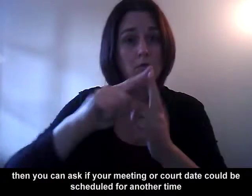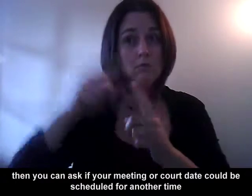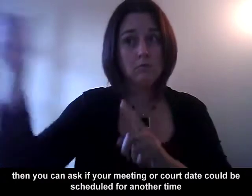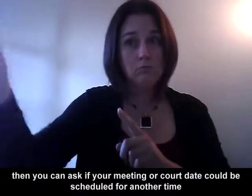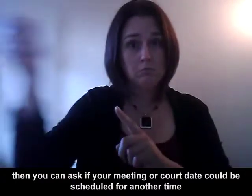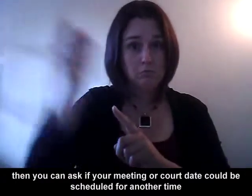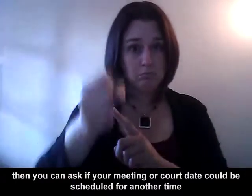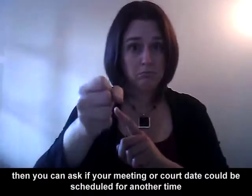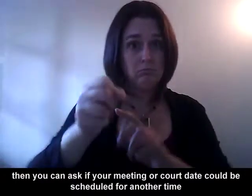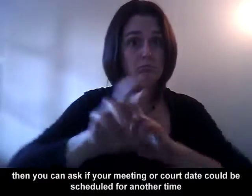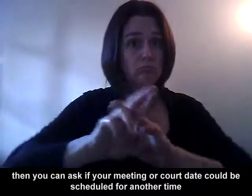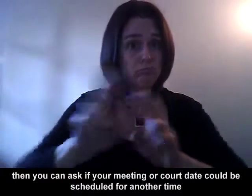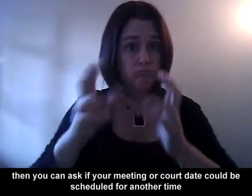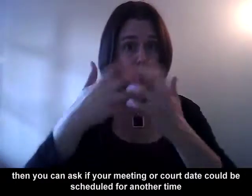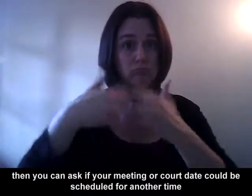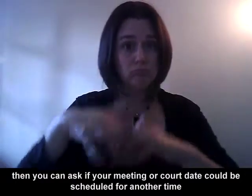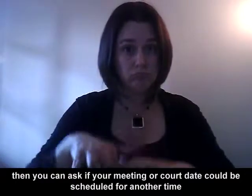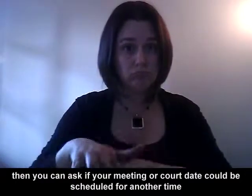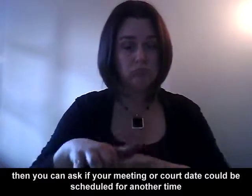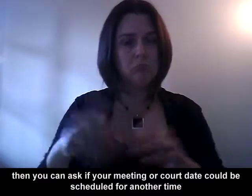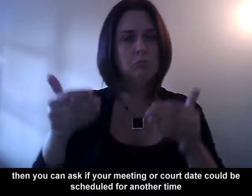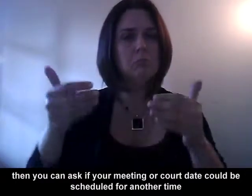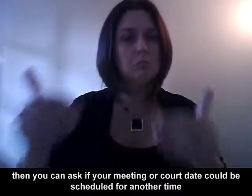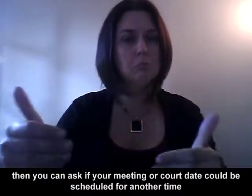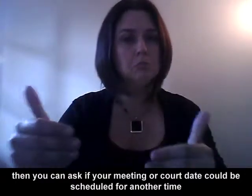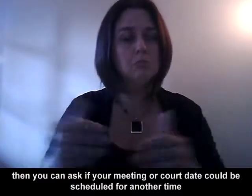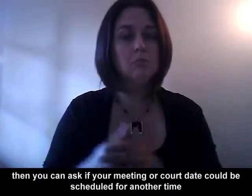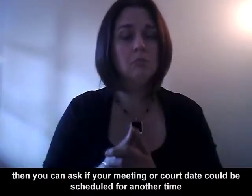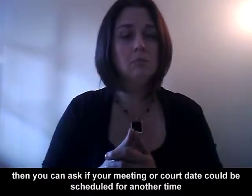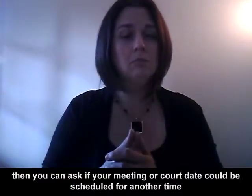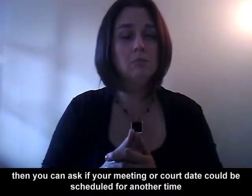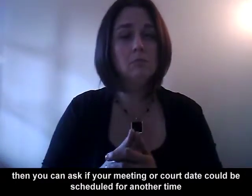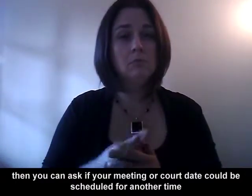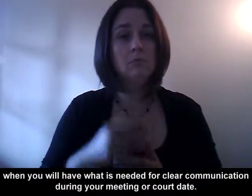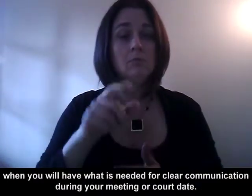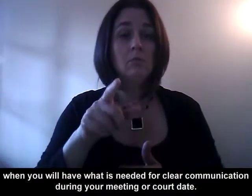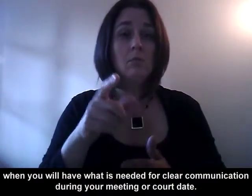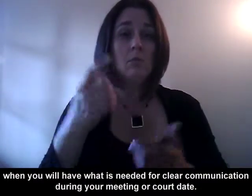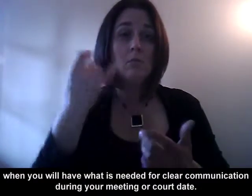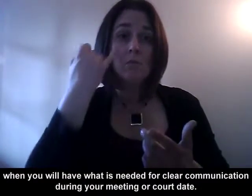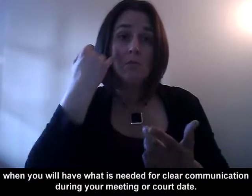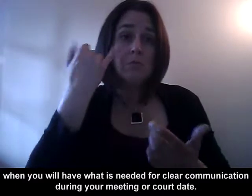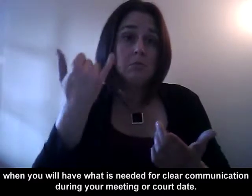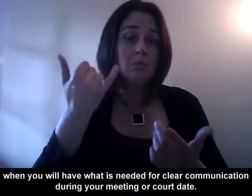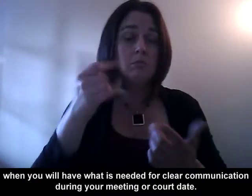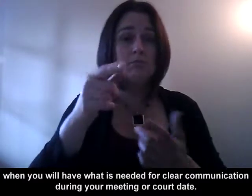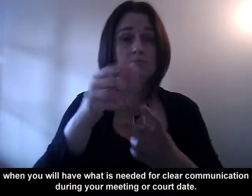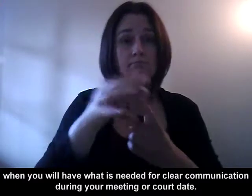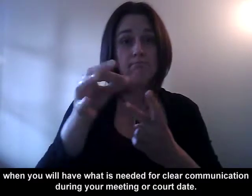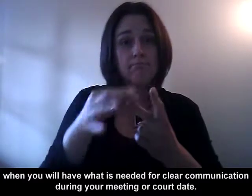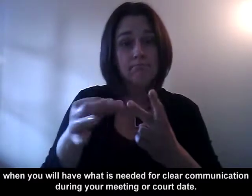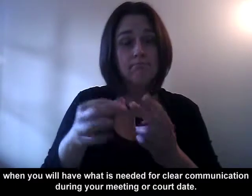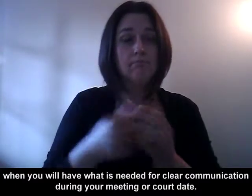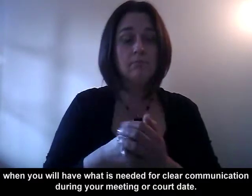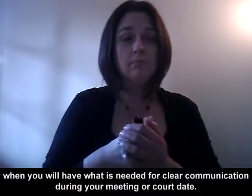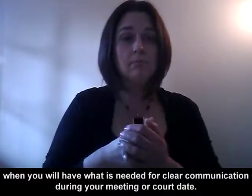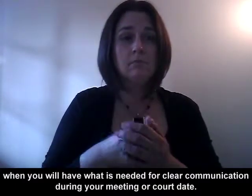could be scheduled for another time when you will have what is needed for clear